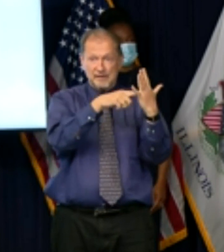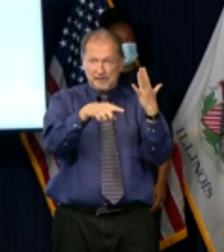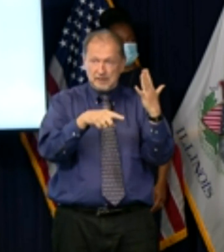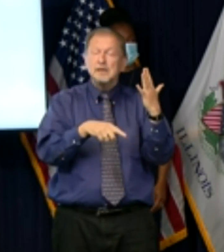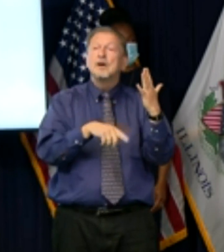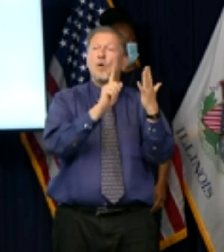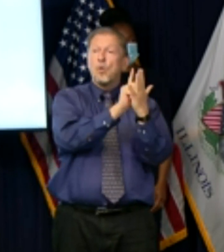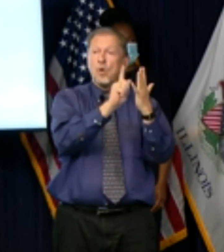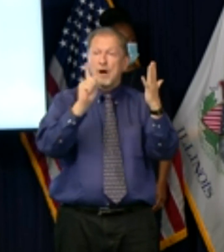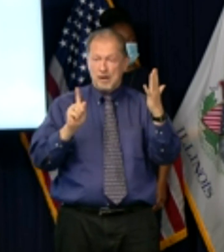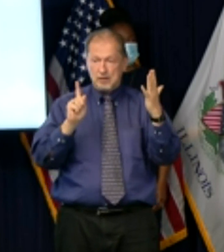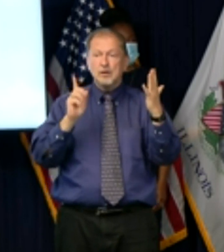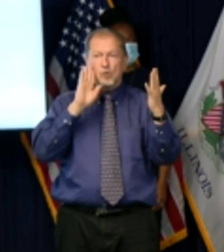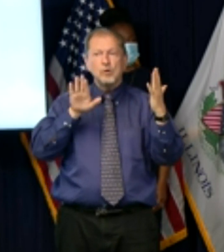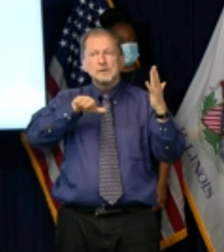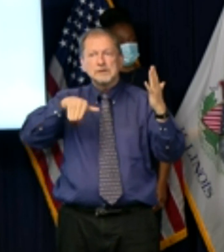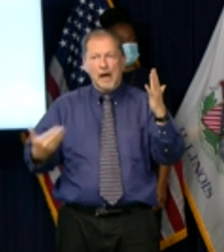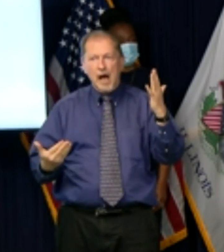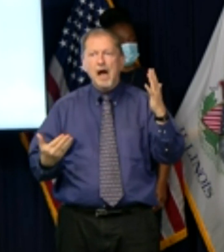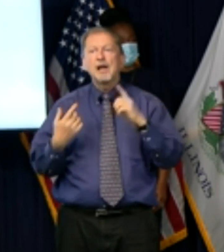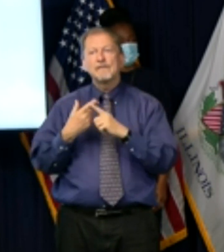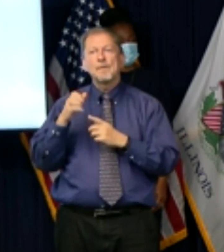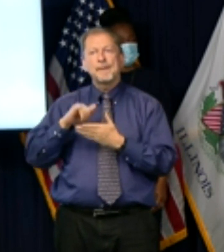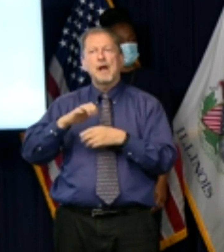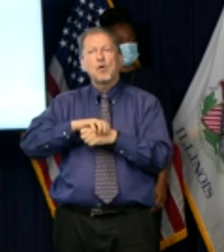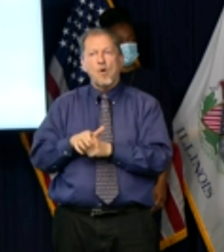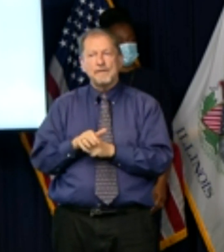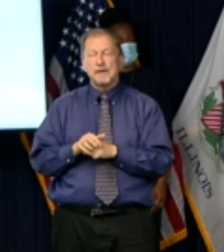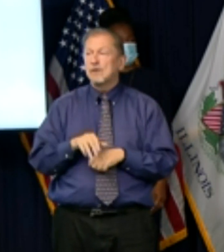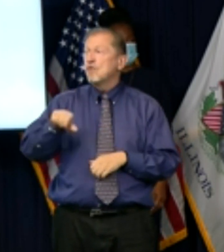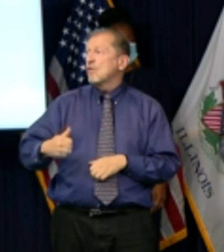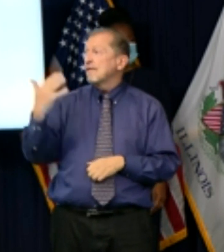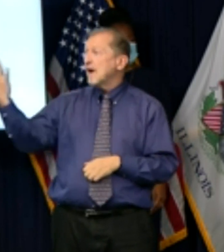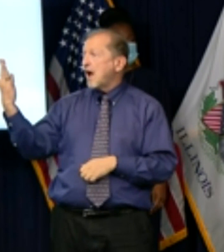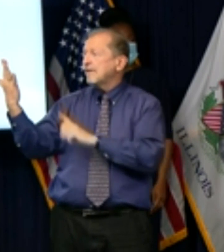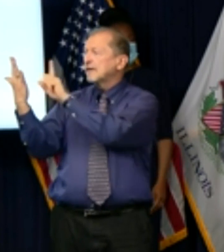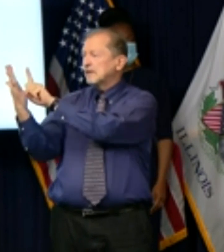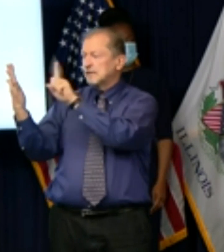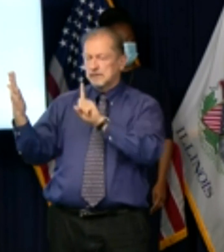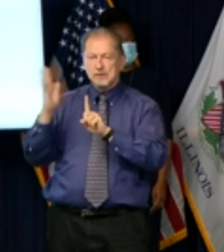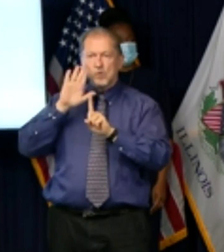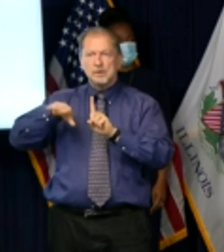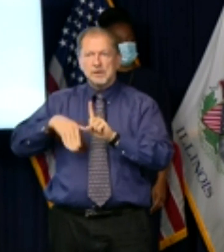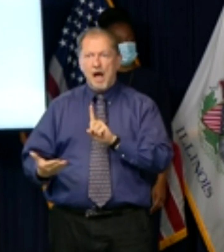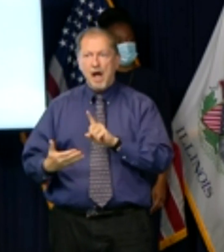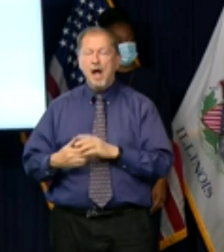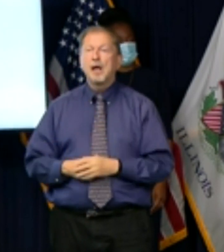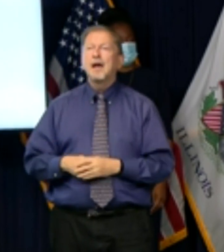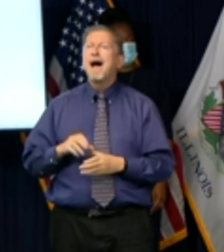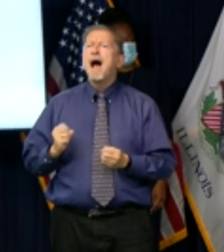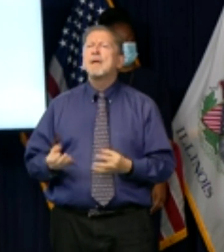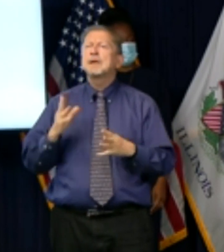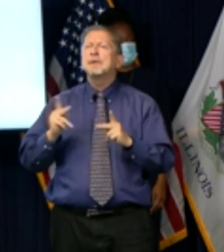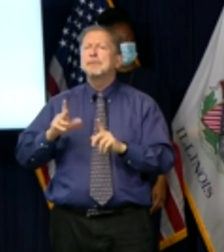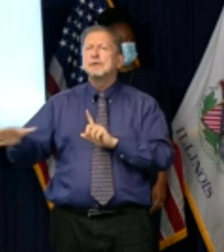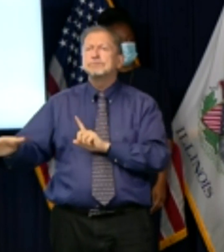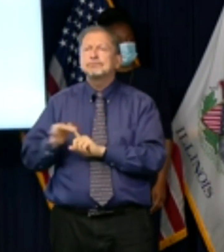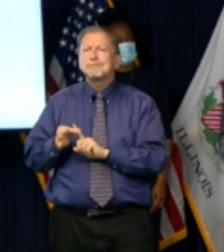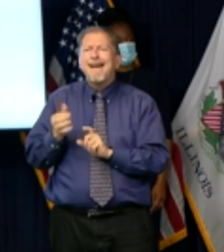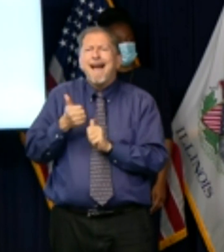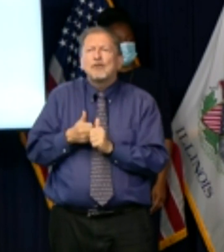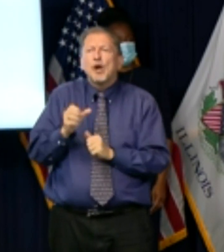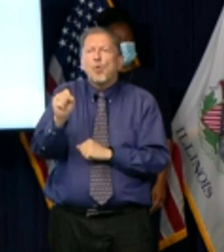of covet 19 infection we are accumulating new infections at the rate of more than one per second